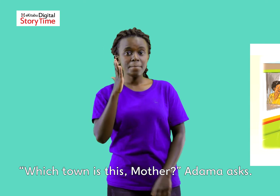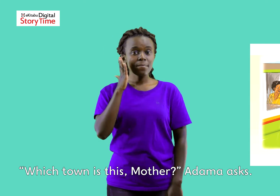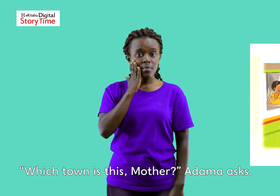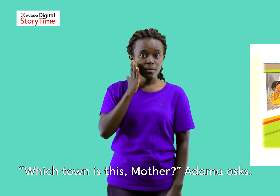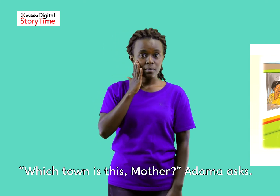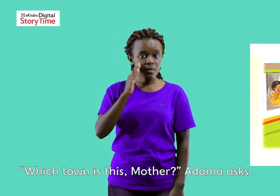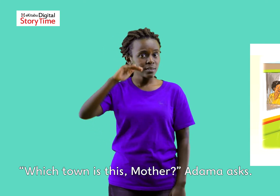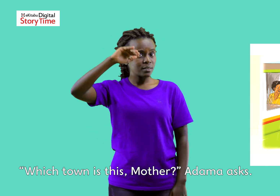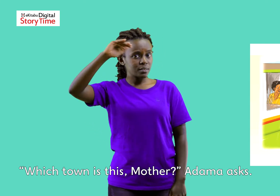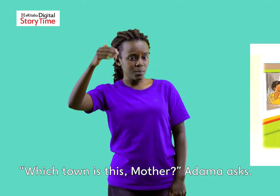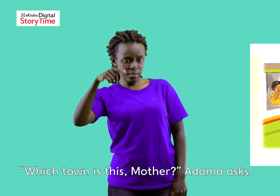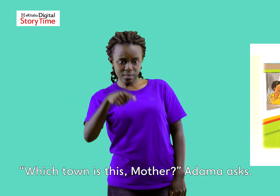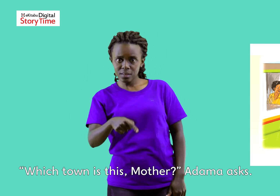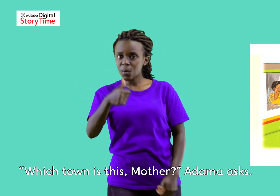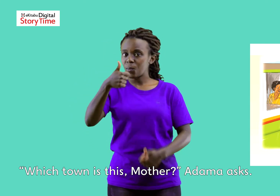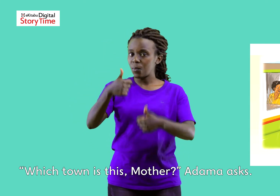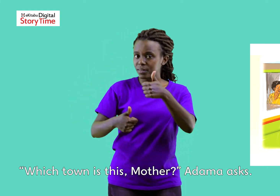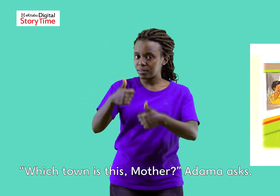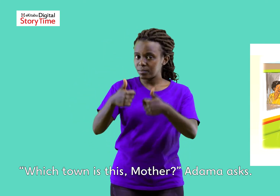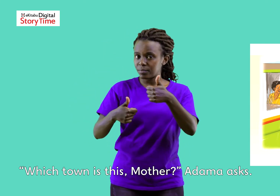Which town is this, Mother? Adama asks.